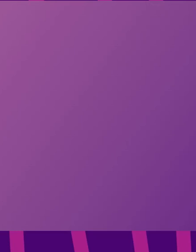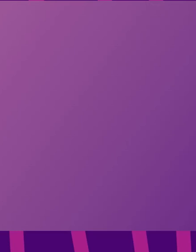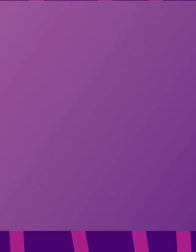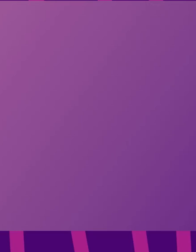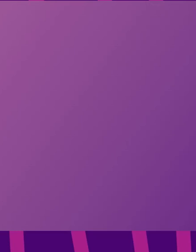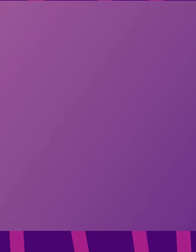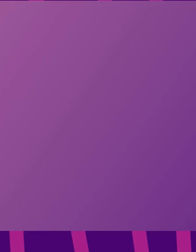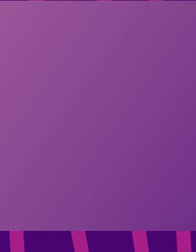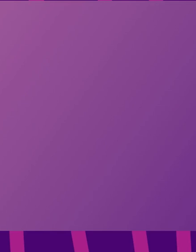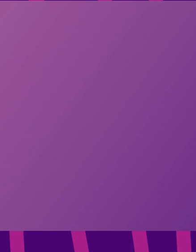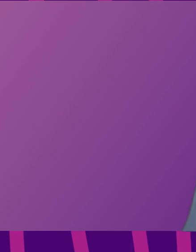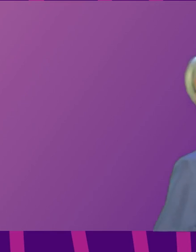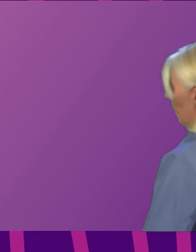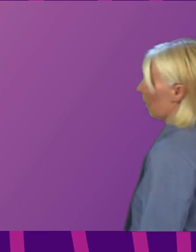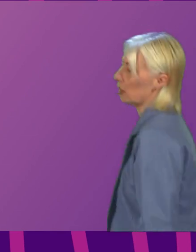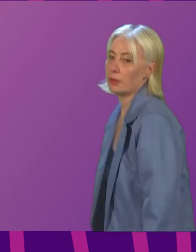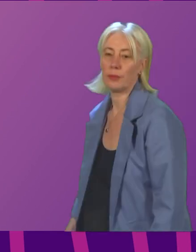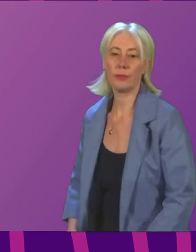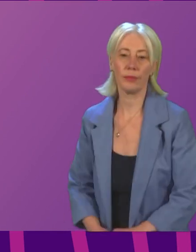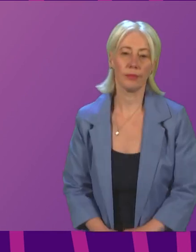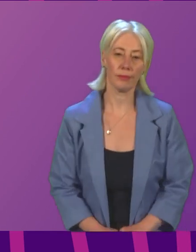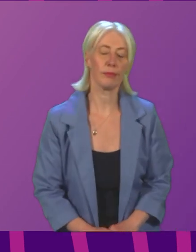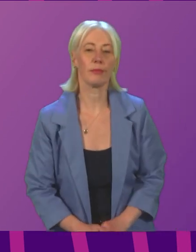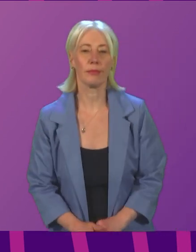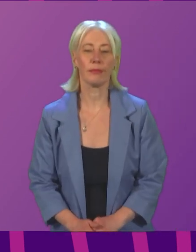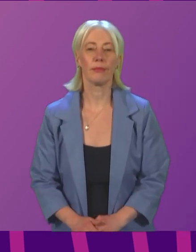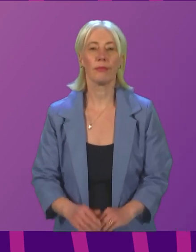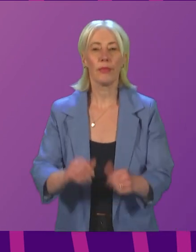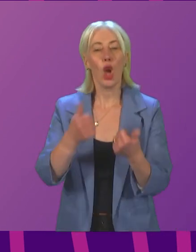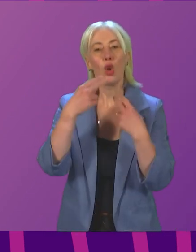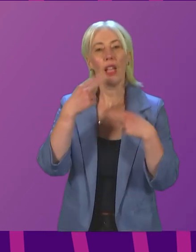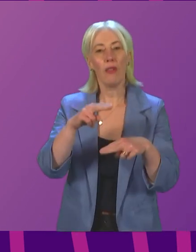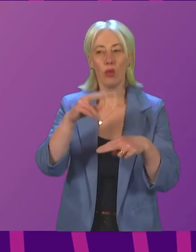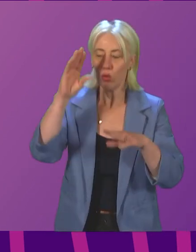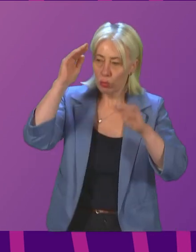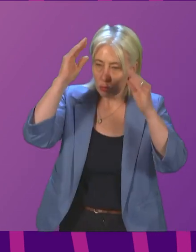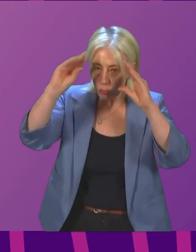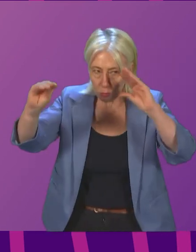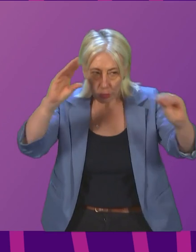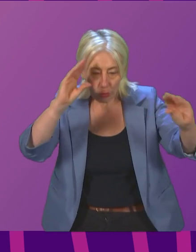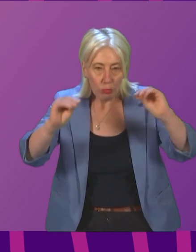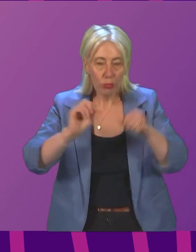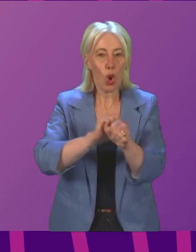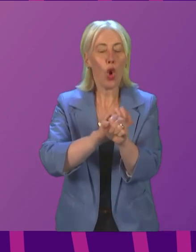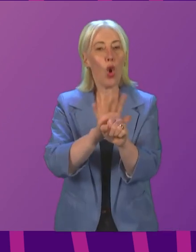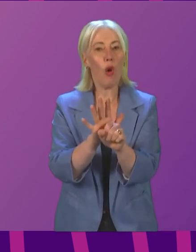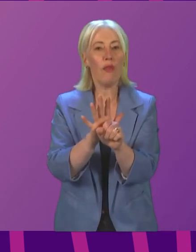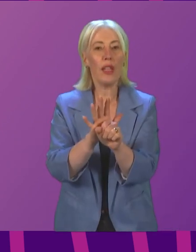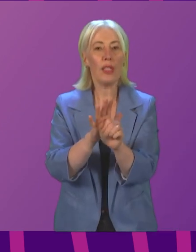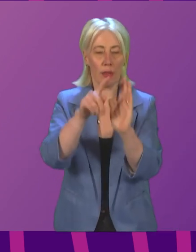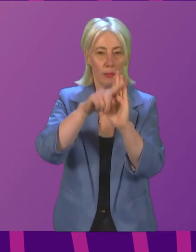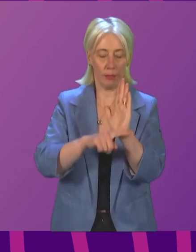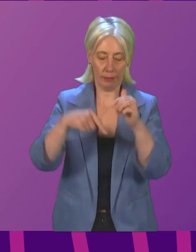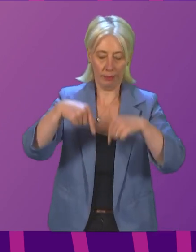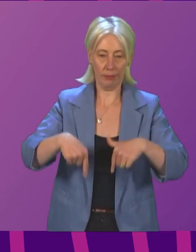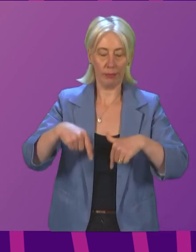Good afternoon. Can I remind members of the COVID-related measures that are in place and that face coverings should be worn